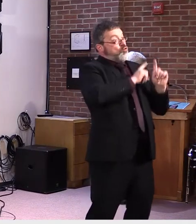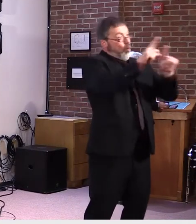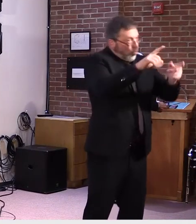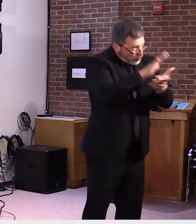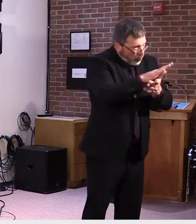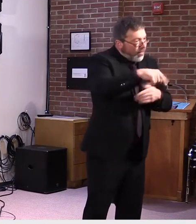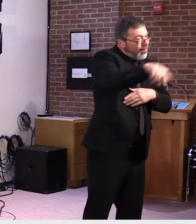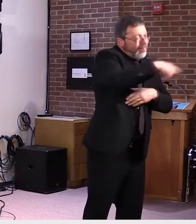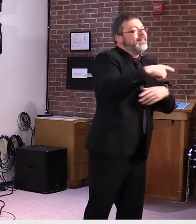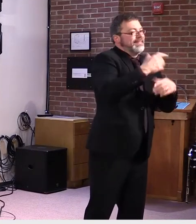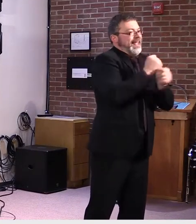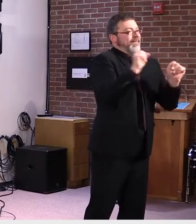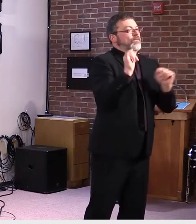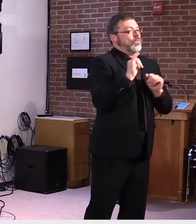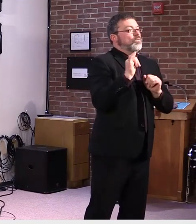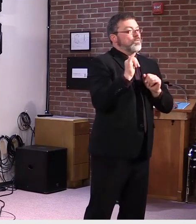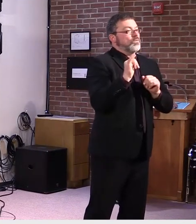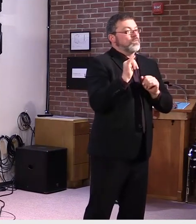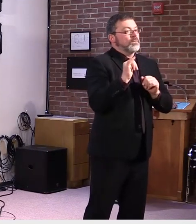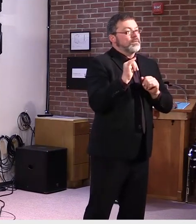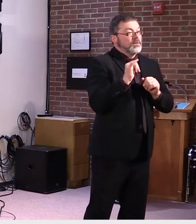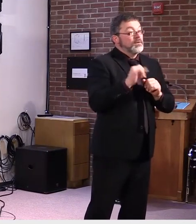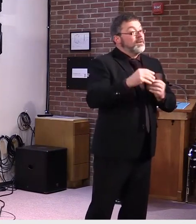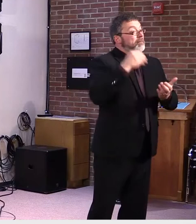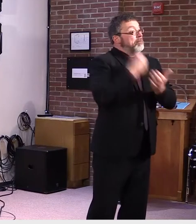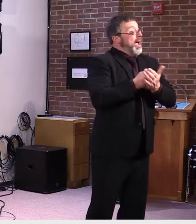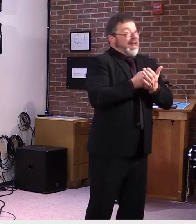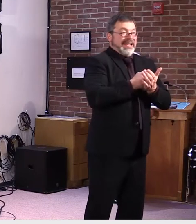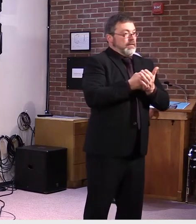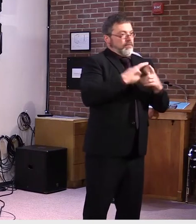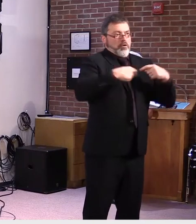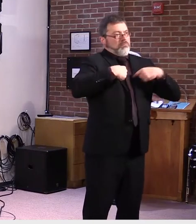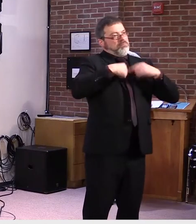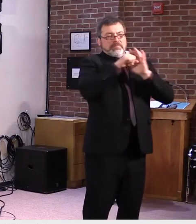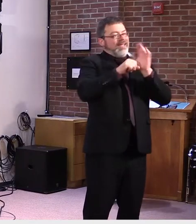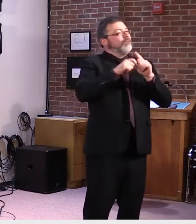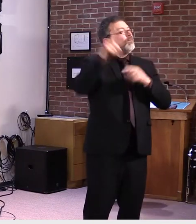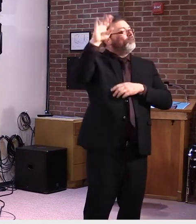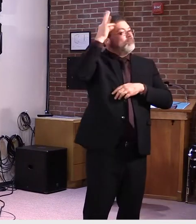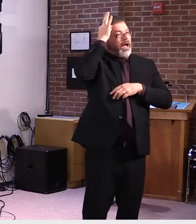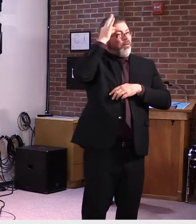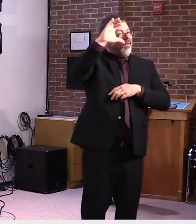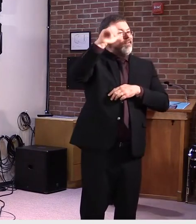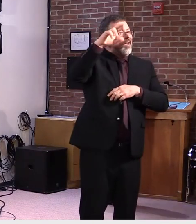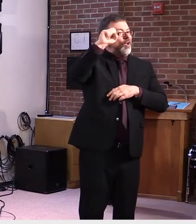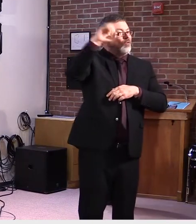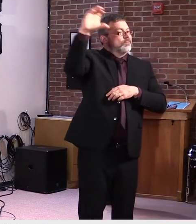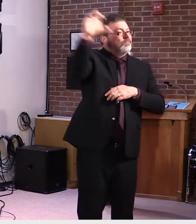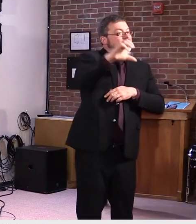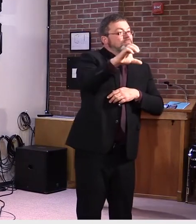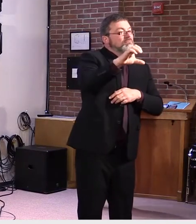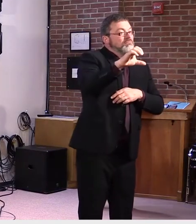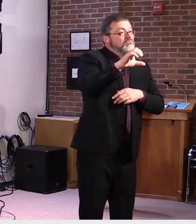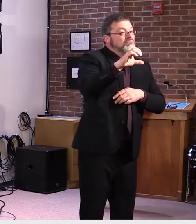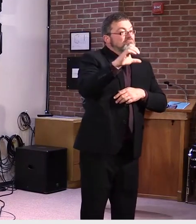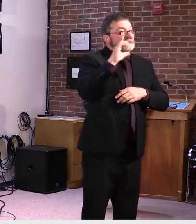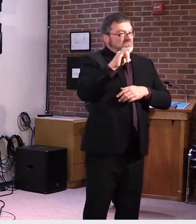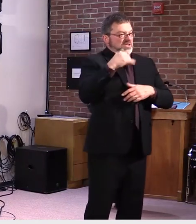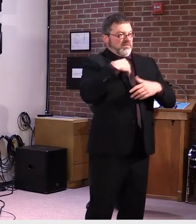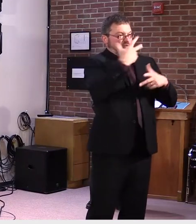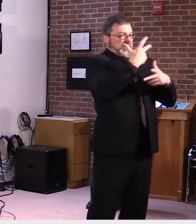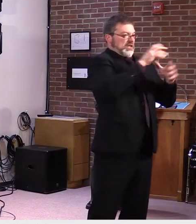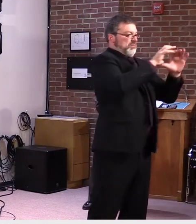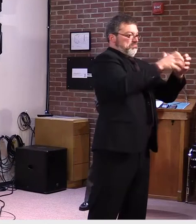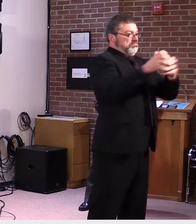the CARES Act. The CARES Act has three pots of money for K-12 education. The Coronavirus Relief